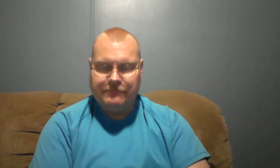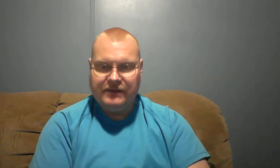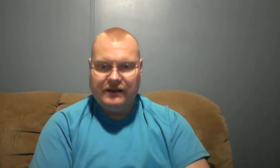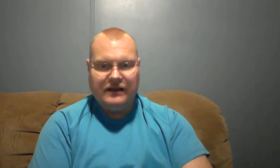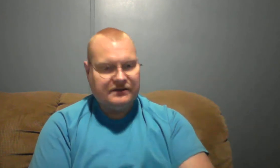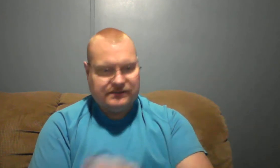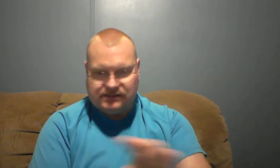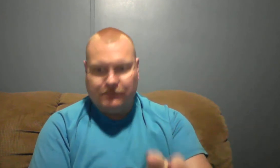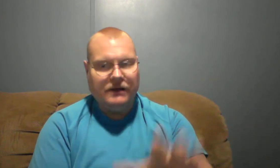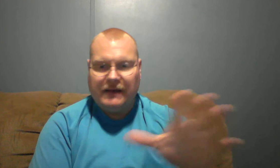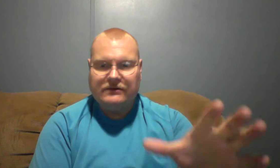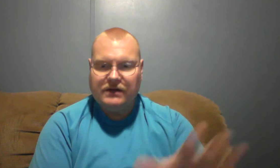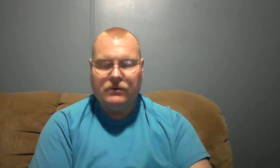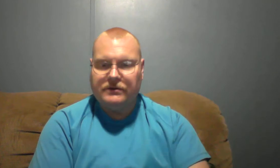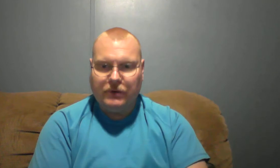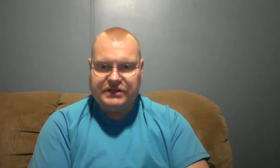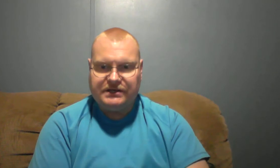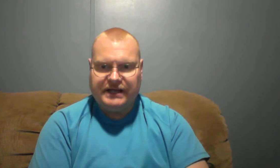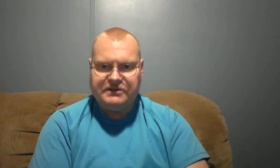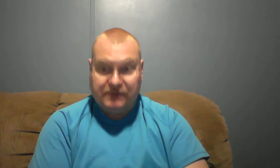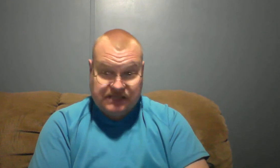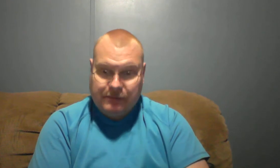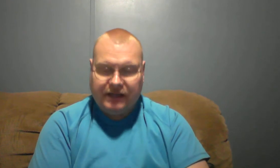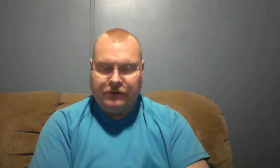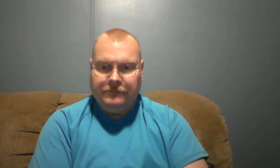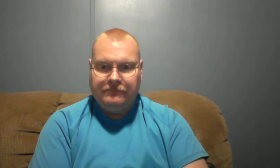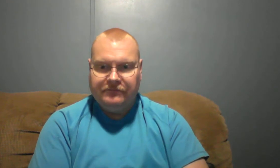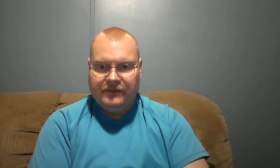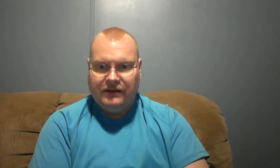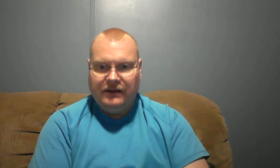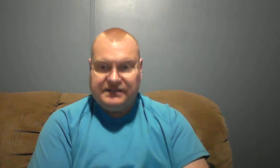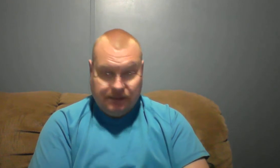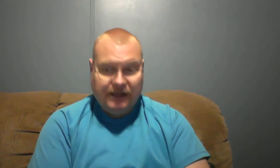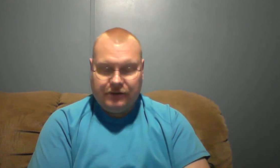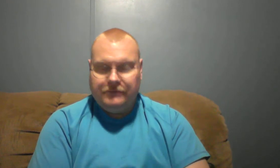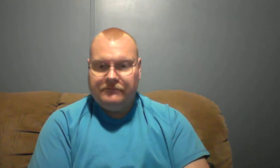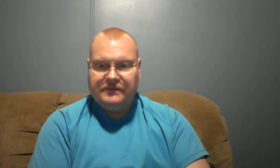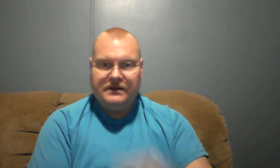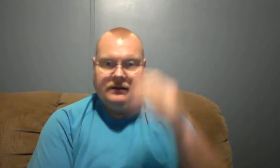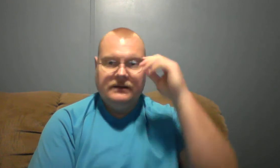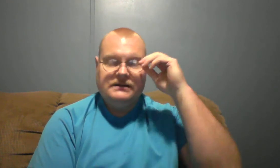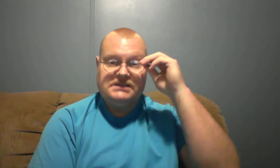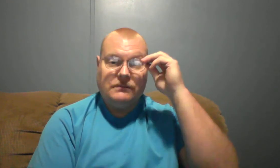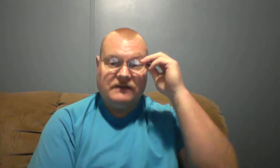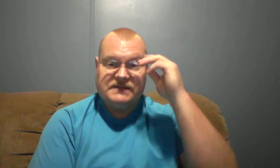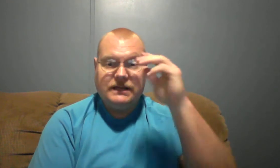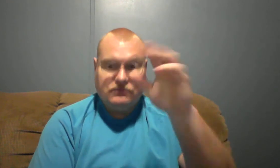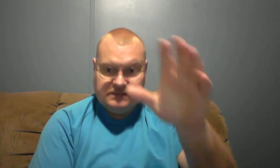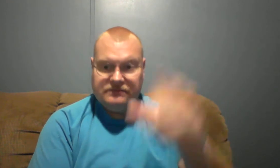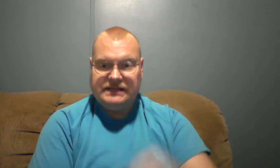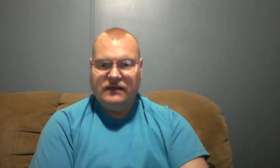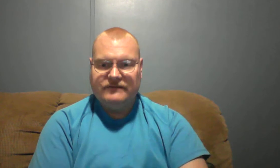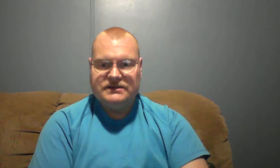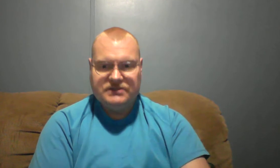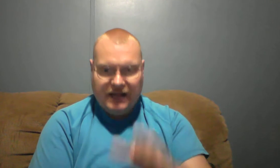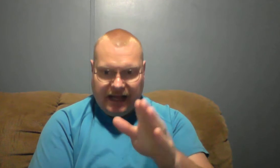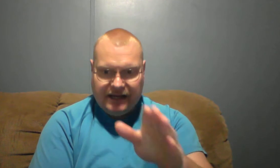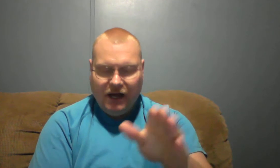because some of them I don't know what they're preaching, teaching, but some I do. Some I do. Some I've seen on television and know